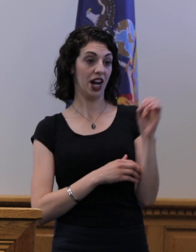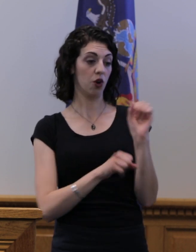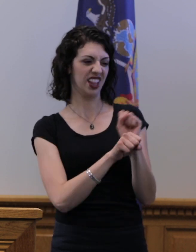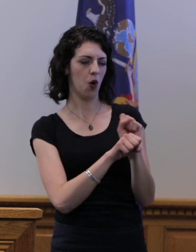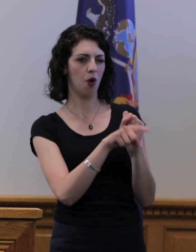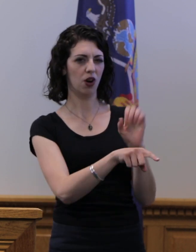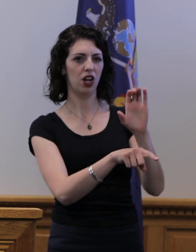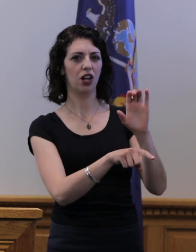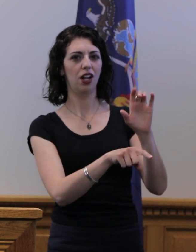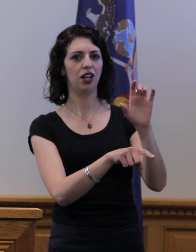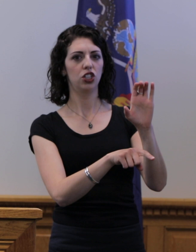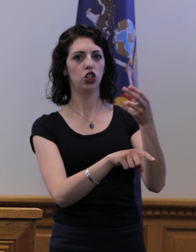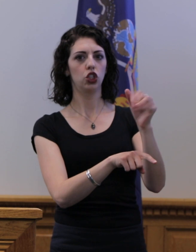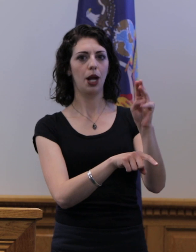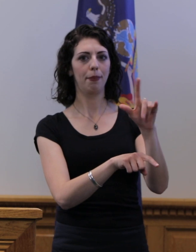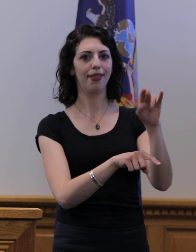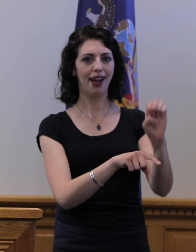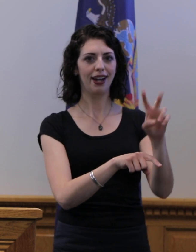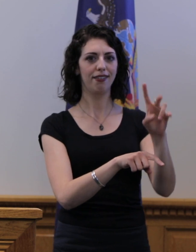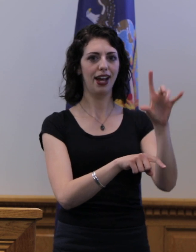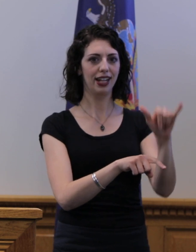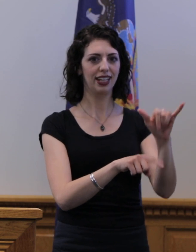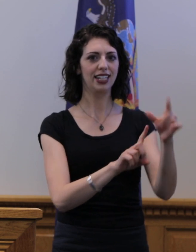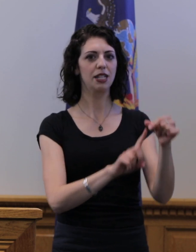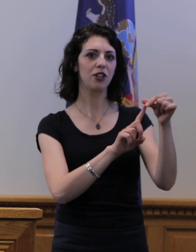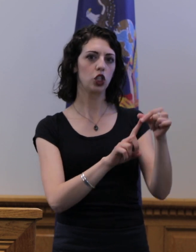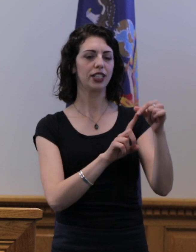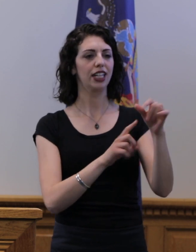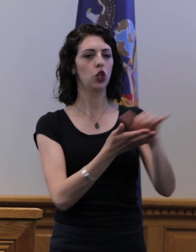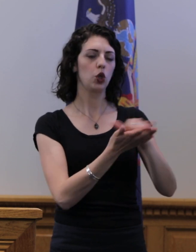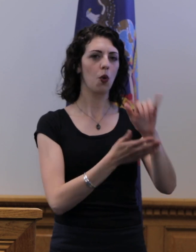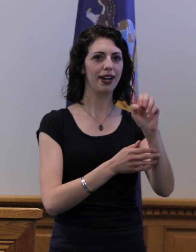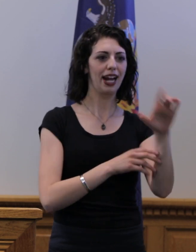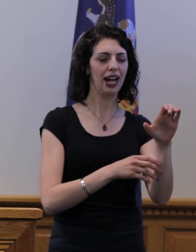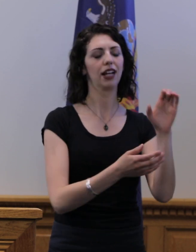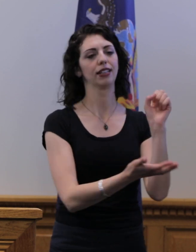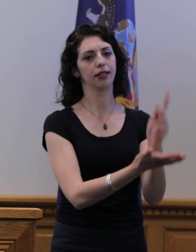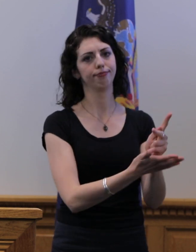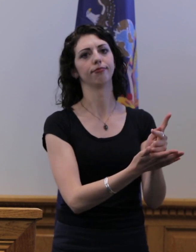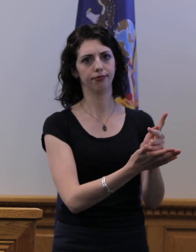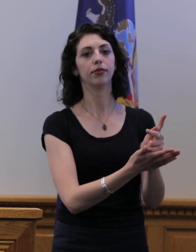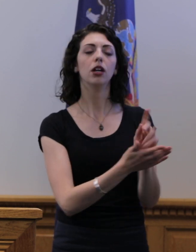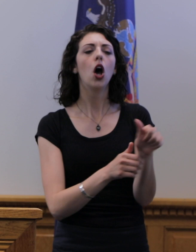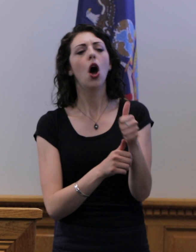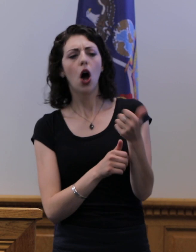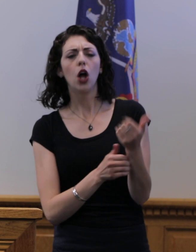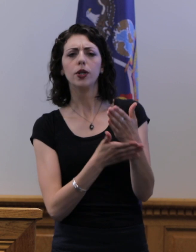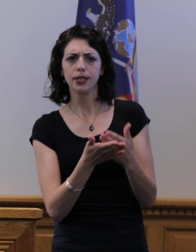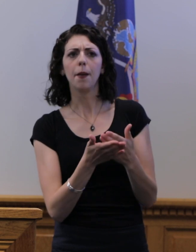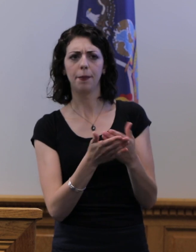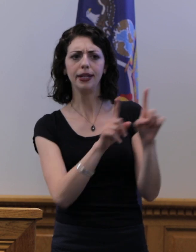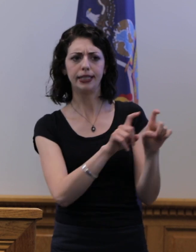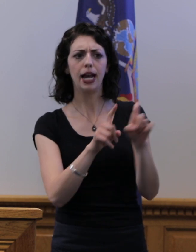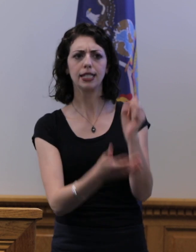Valley Specialties of New York, Inc. that have tested positive. There are other employees who have tested positive that live in